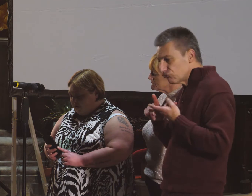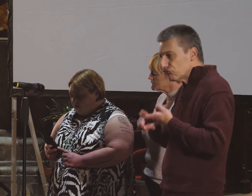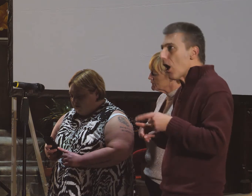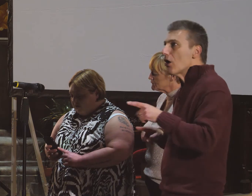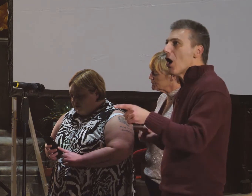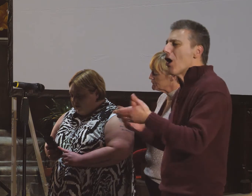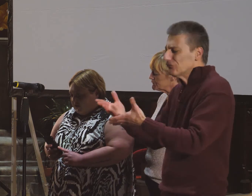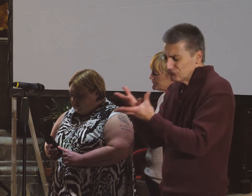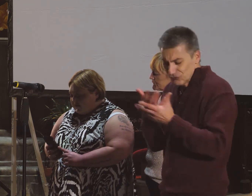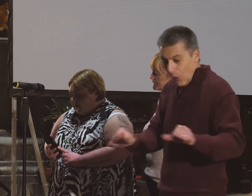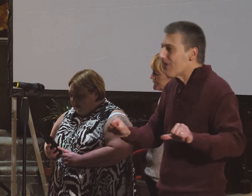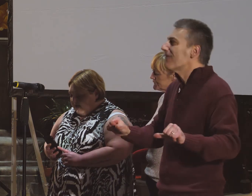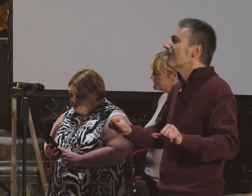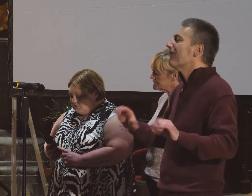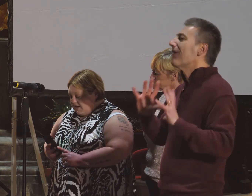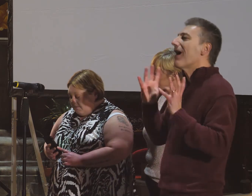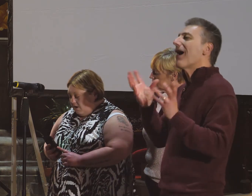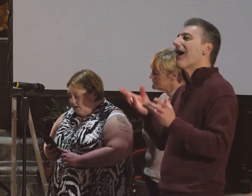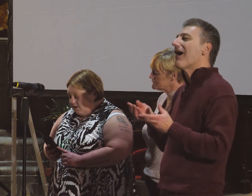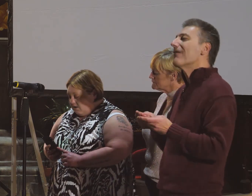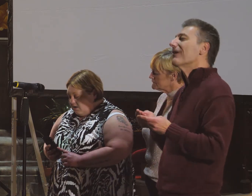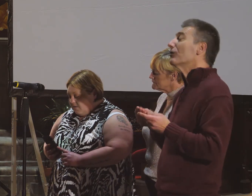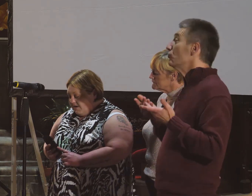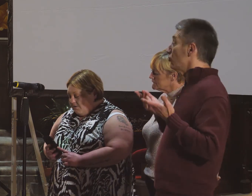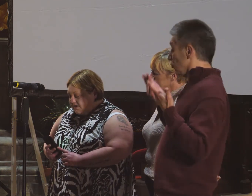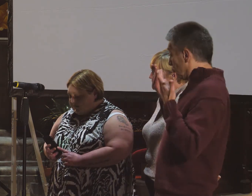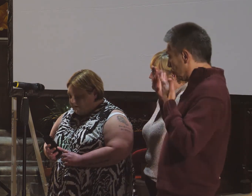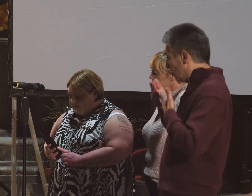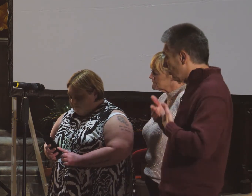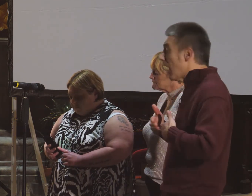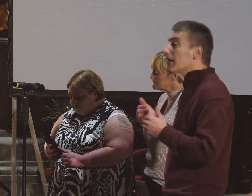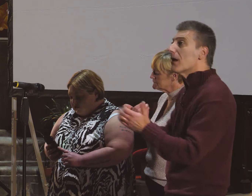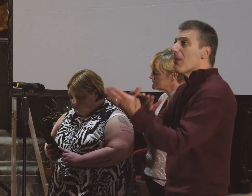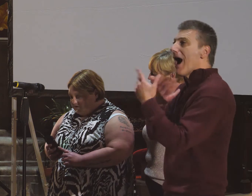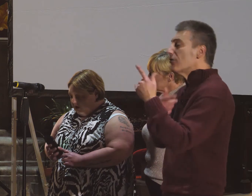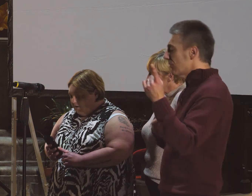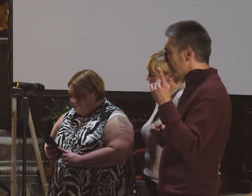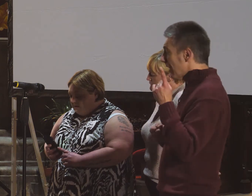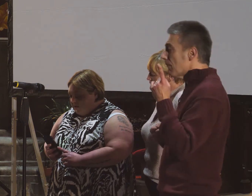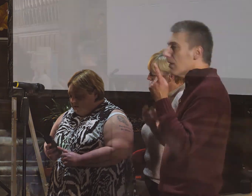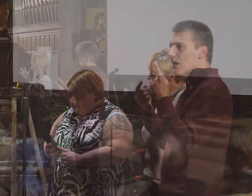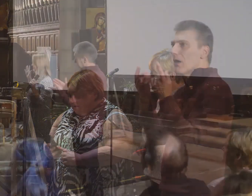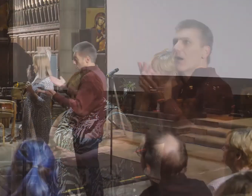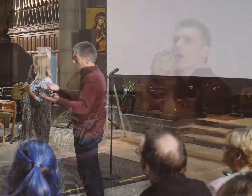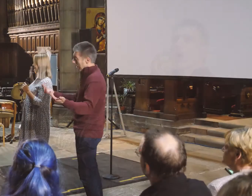solve them all. Today my angel came along, then we whisper, she was gone.